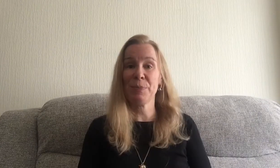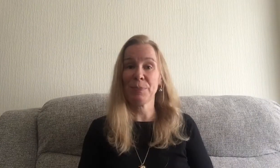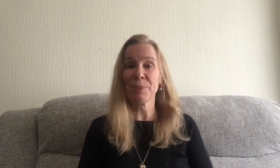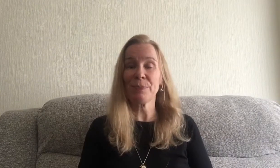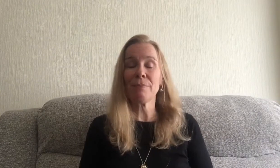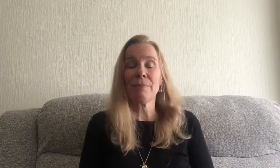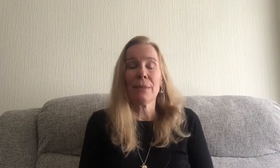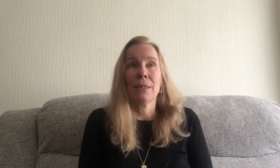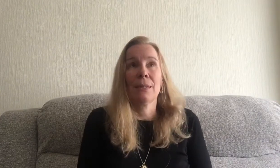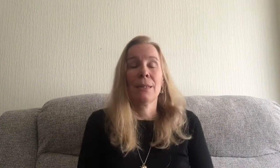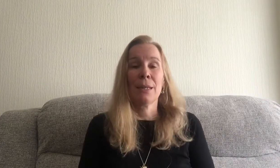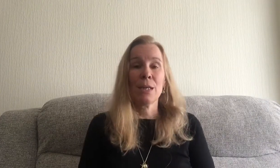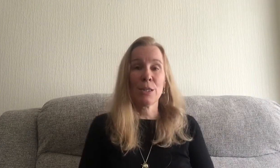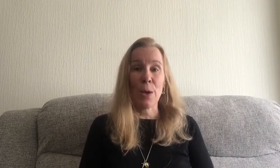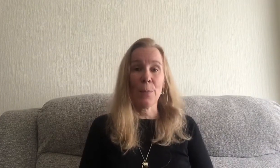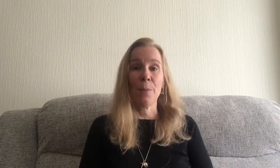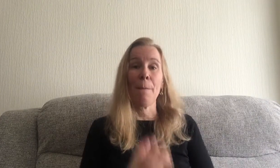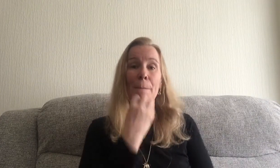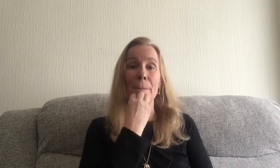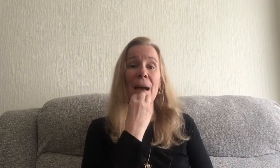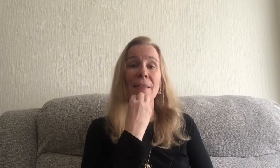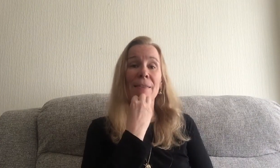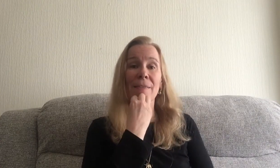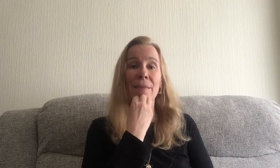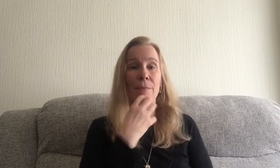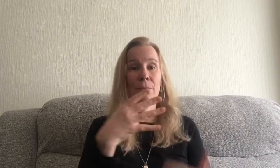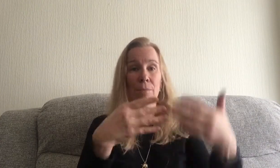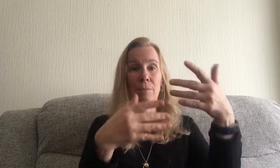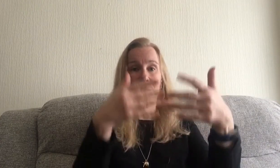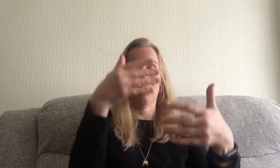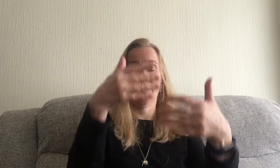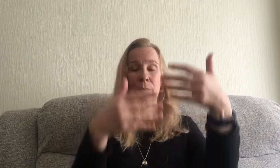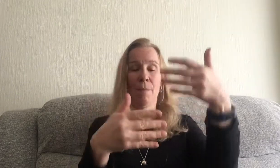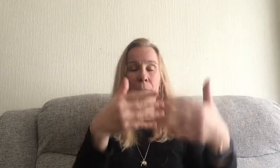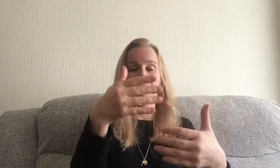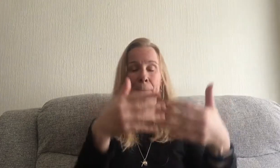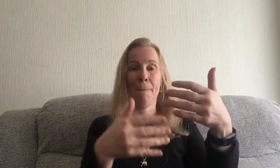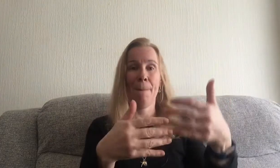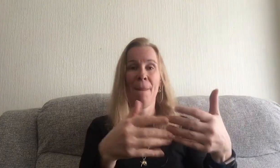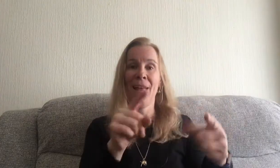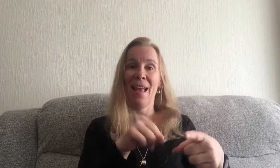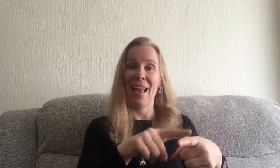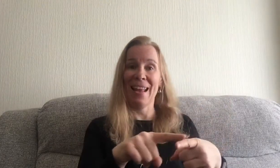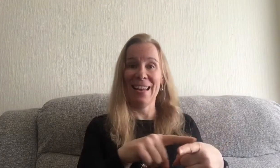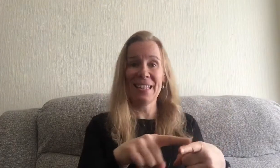say maths English